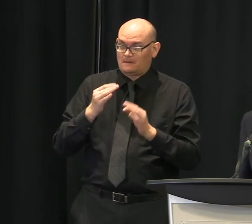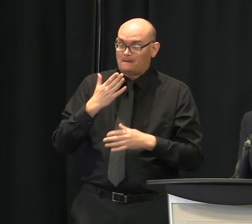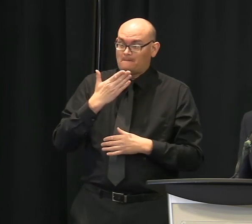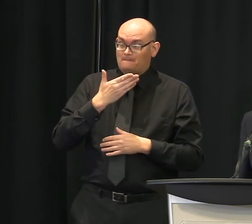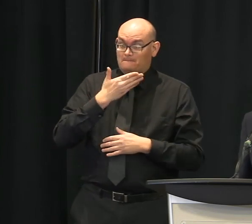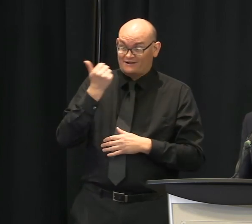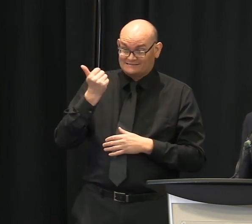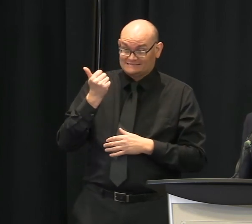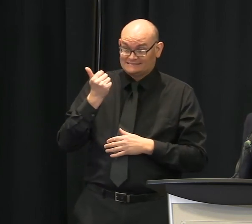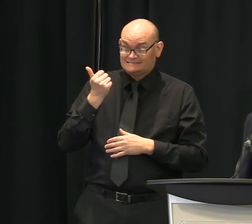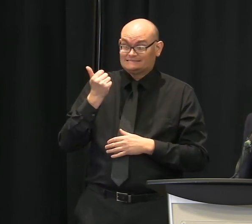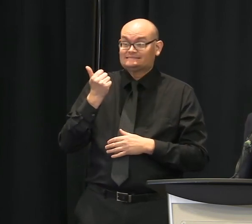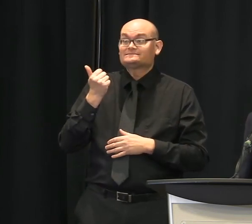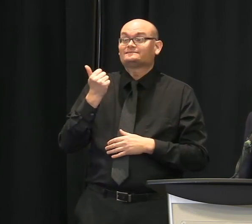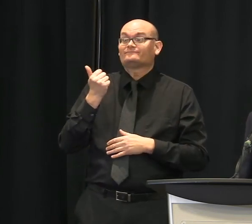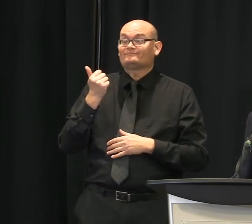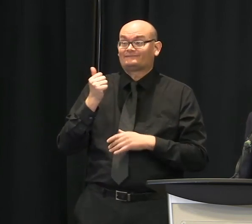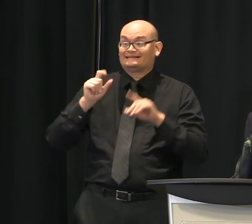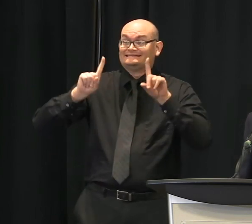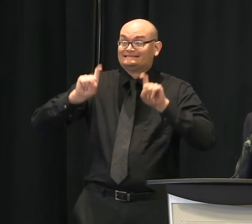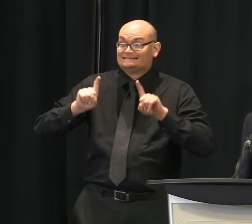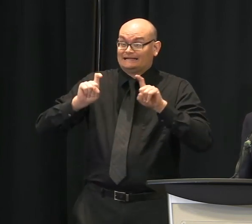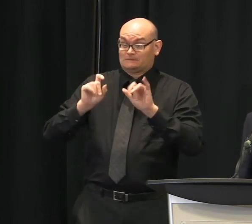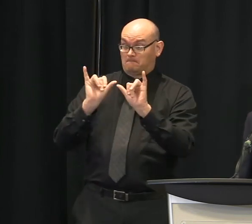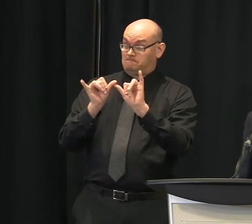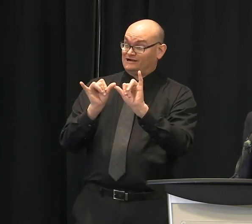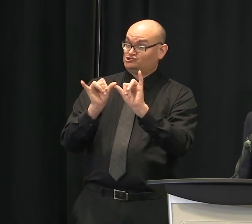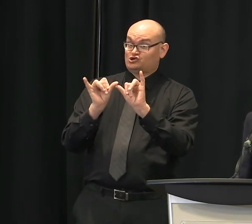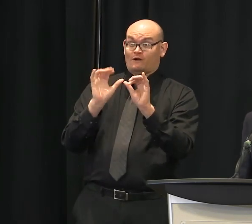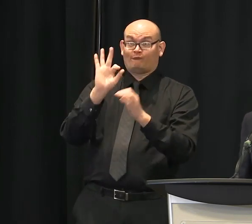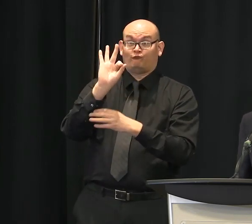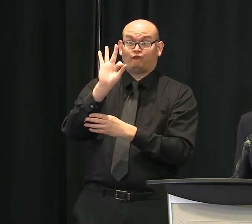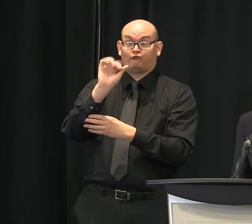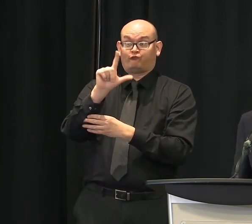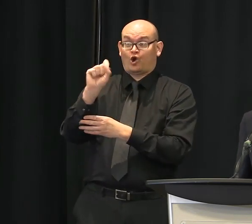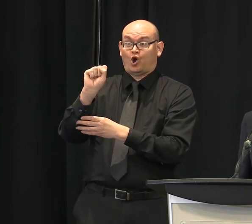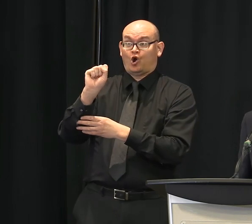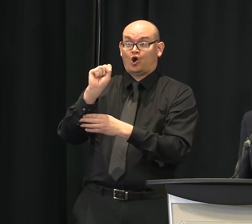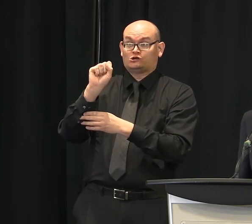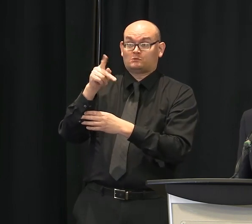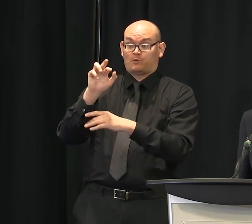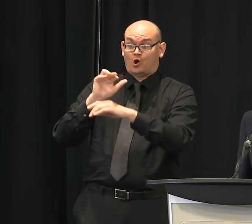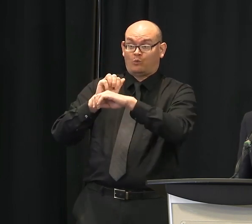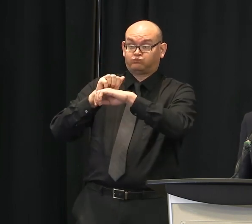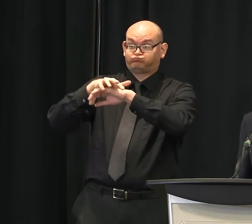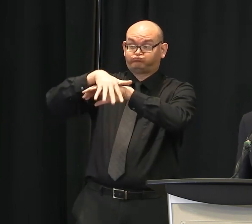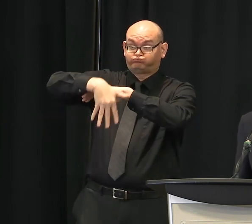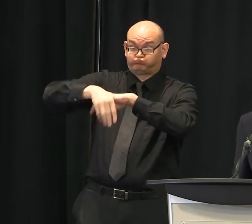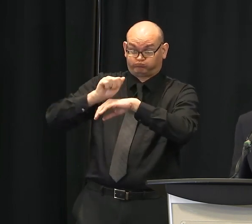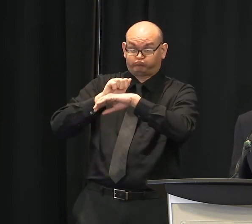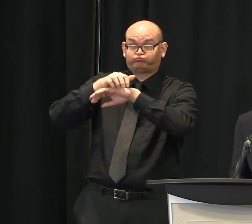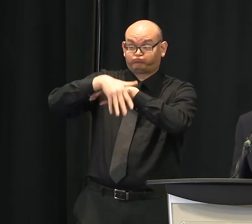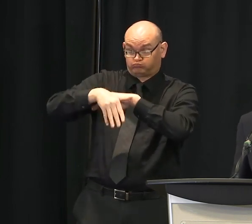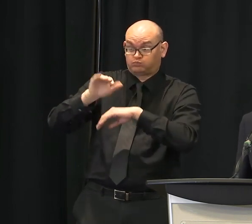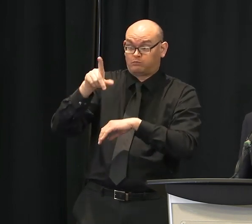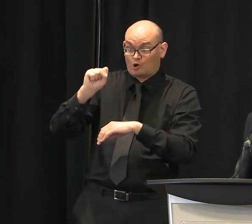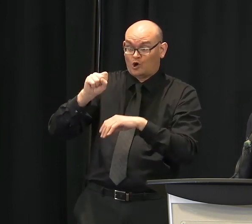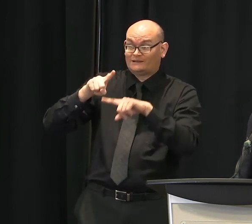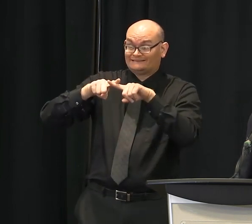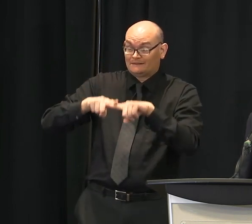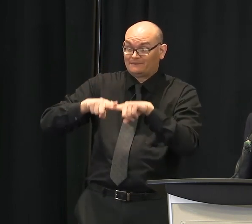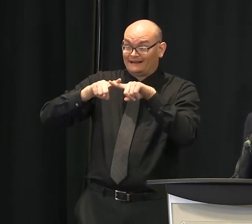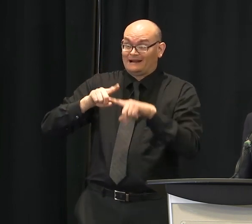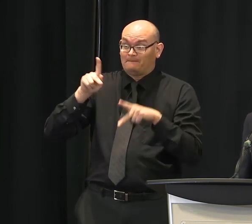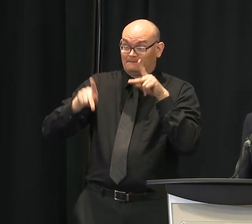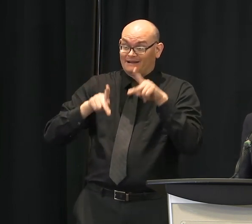whether our open parks is a good idea or not is whether people are moving. The best thing people can do is to keep